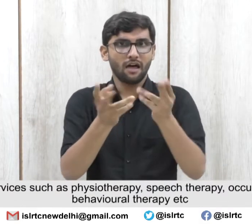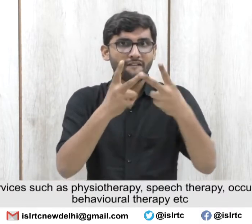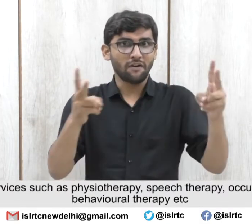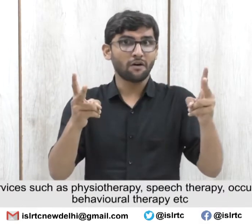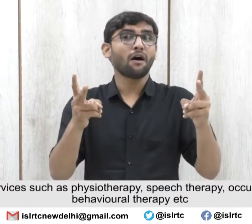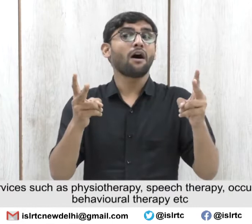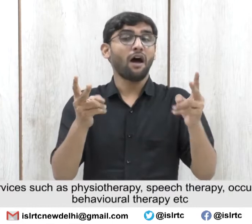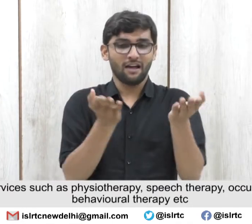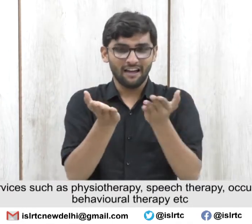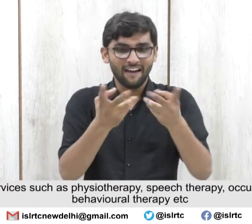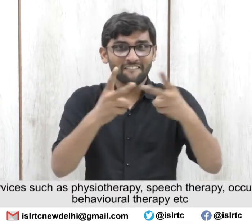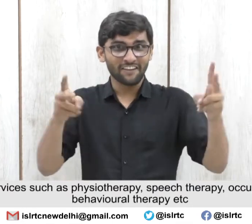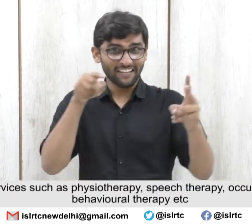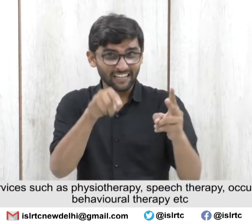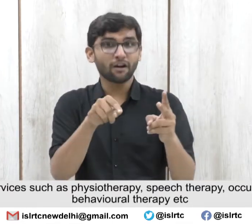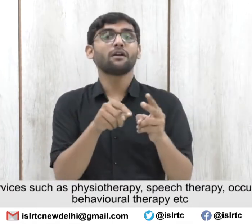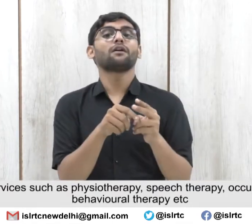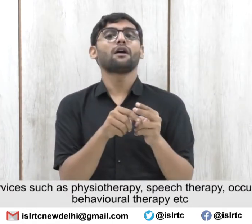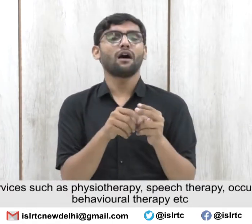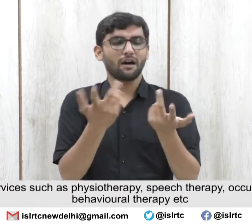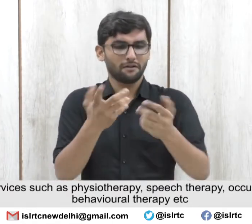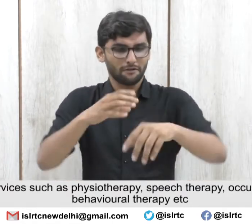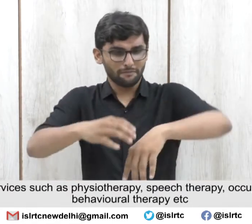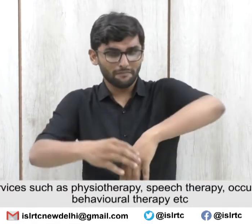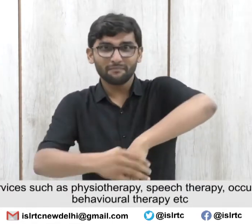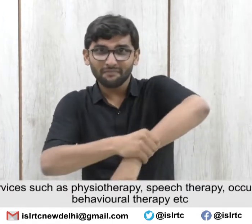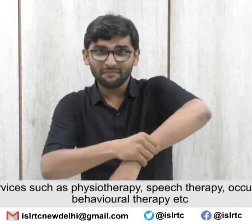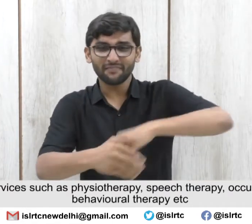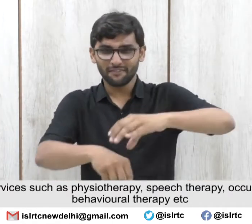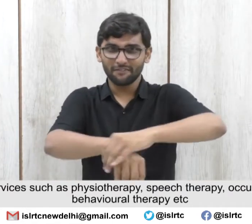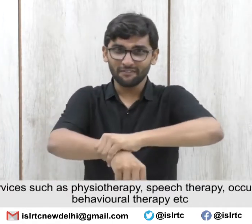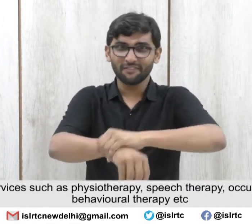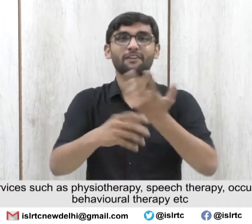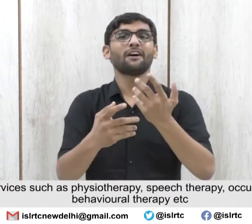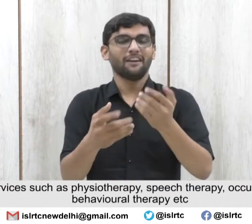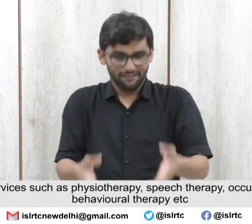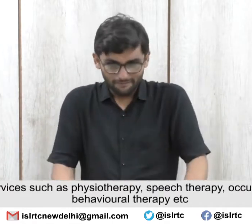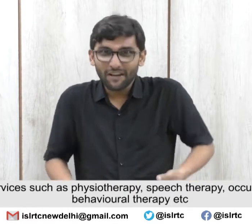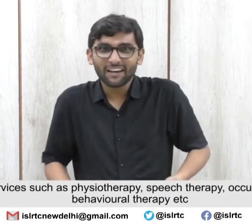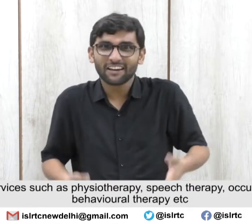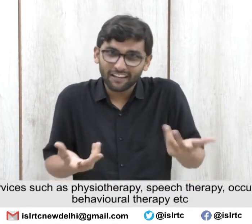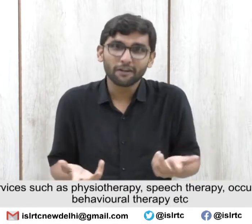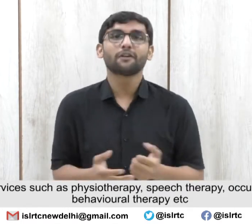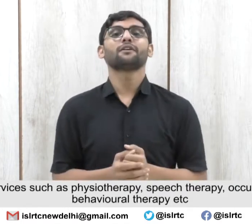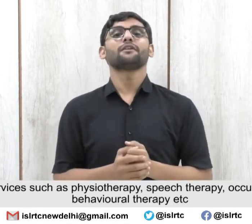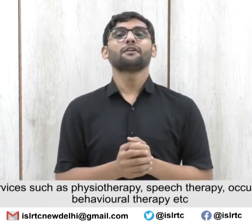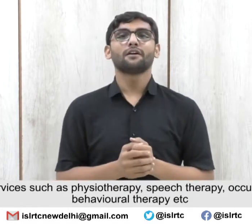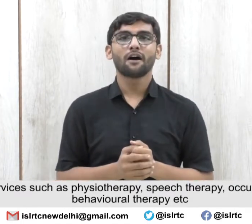such as Physiotherapy, Speech Therapy,